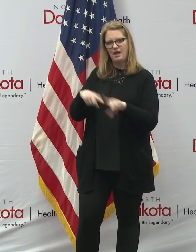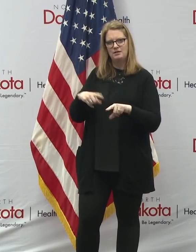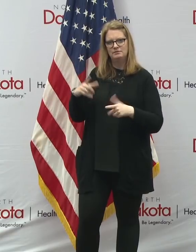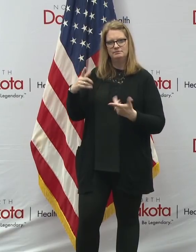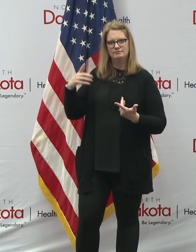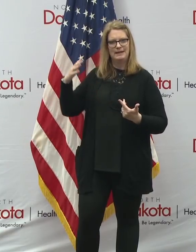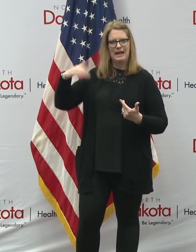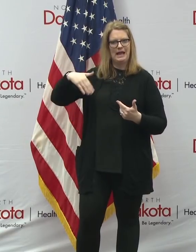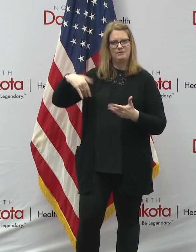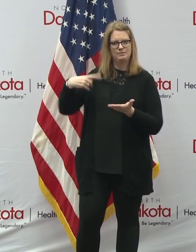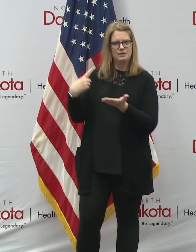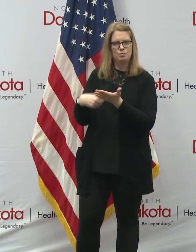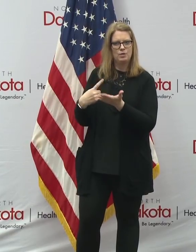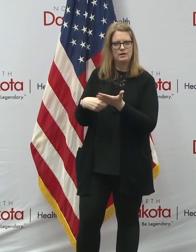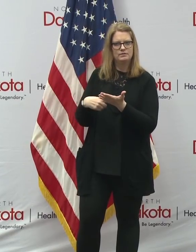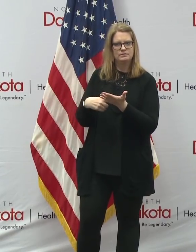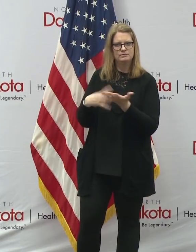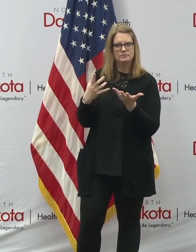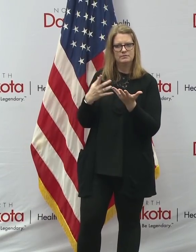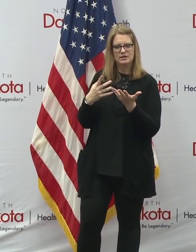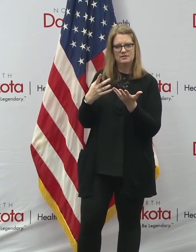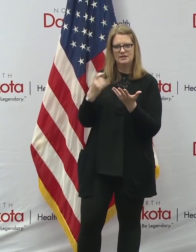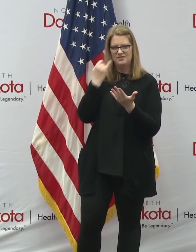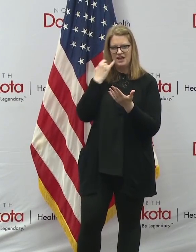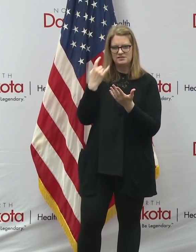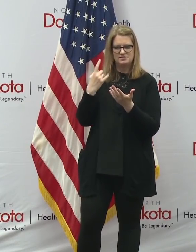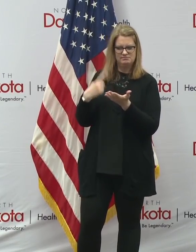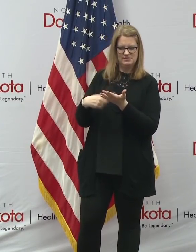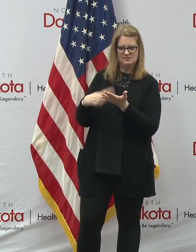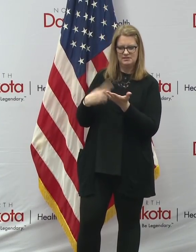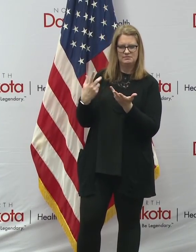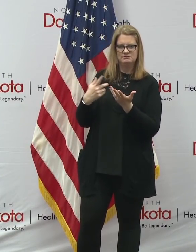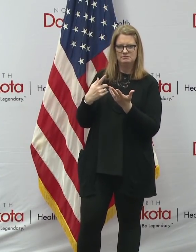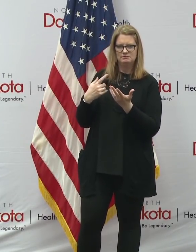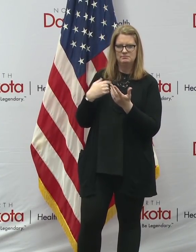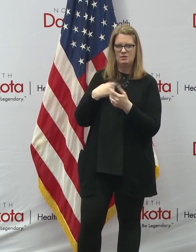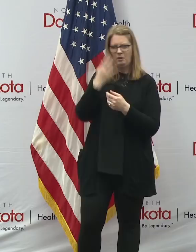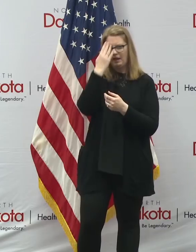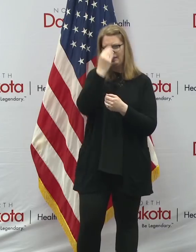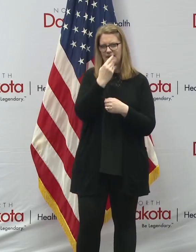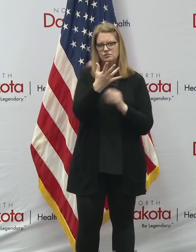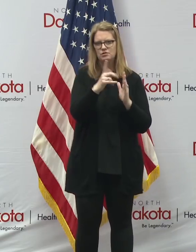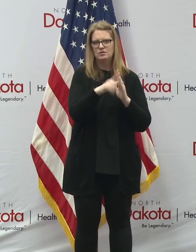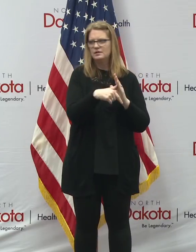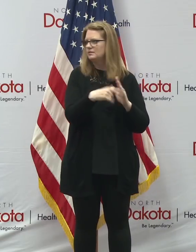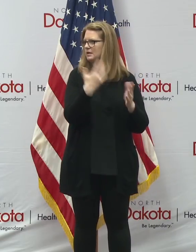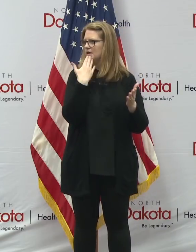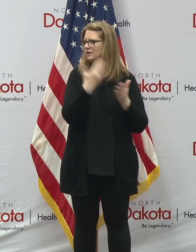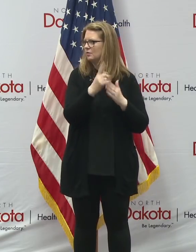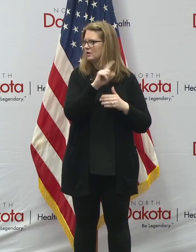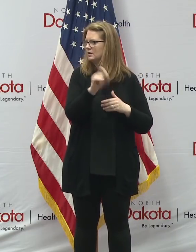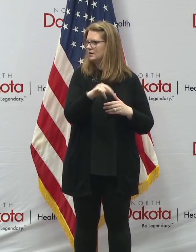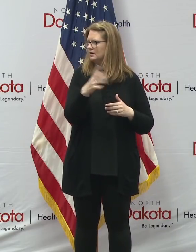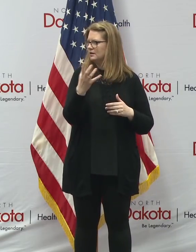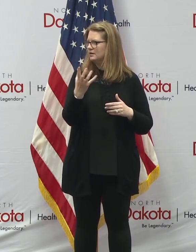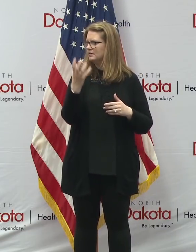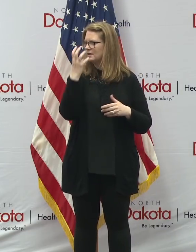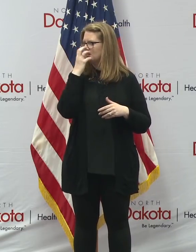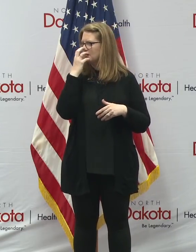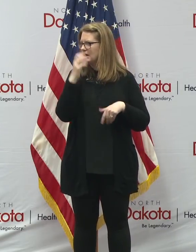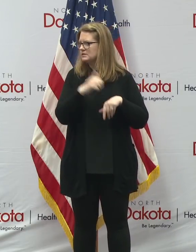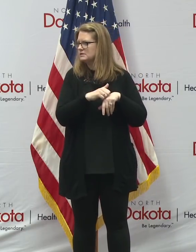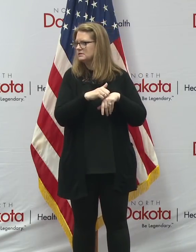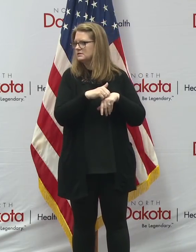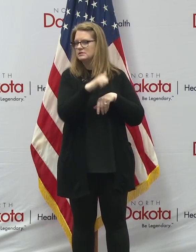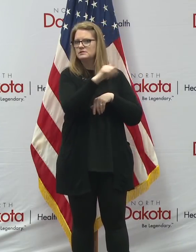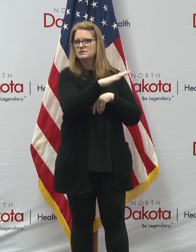if that's anything that's in the works right now. But we'll put that on our, get back to you. But good question. Thanks, Jack. I'm to send them on down to work through